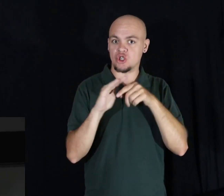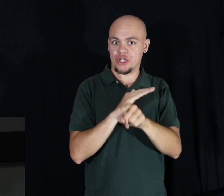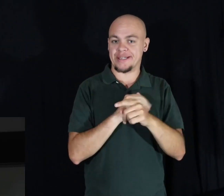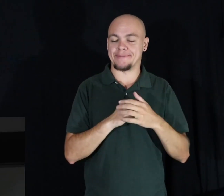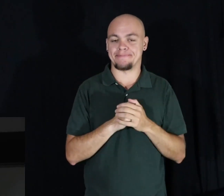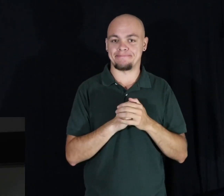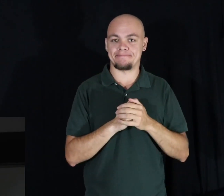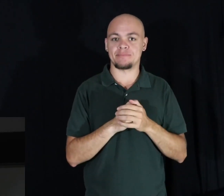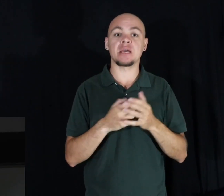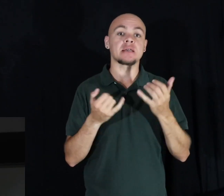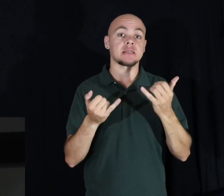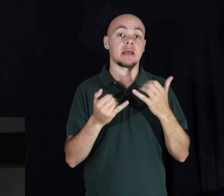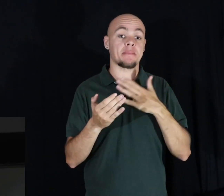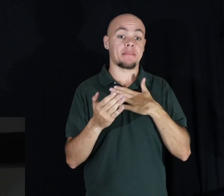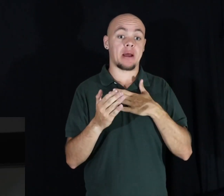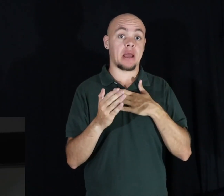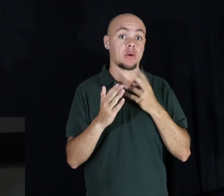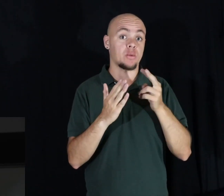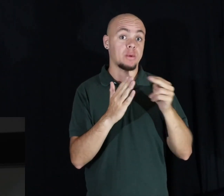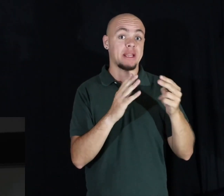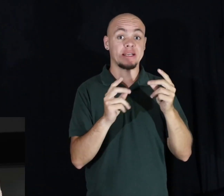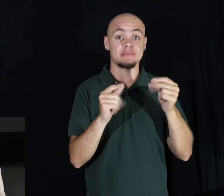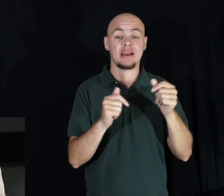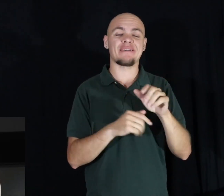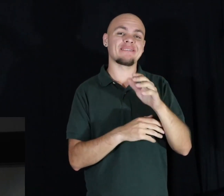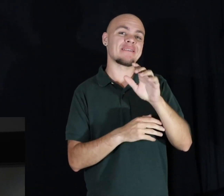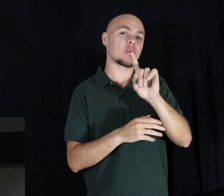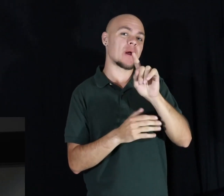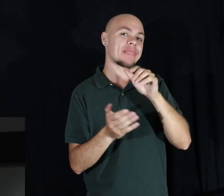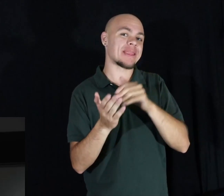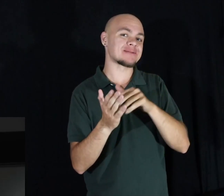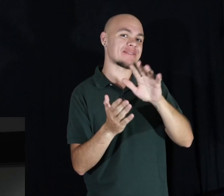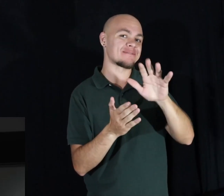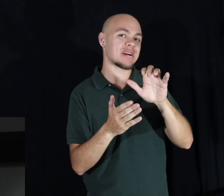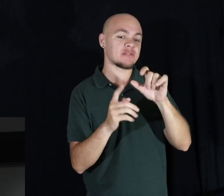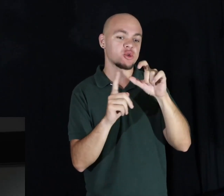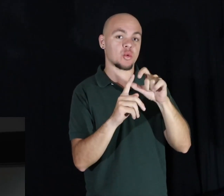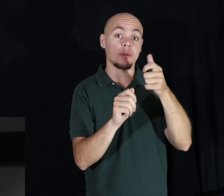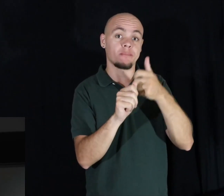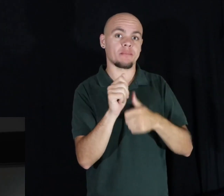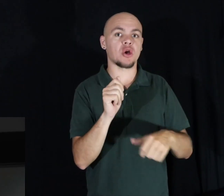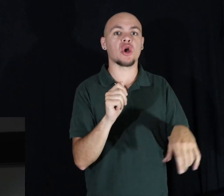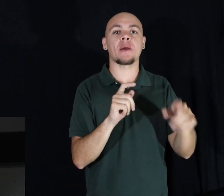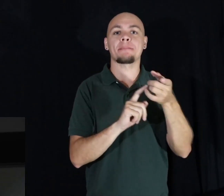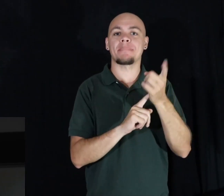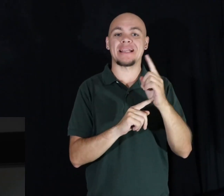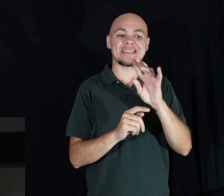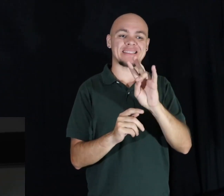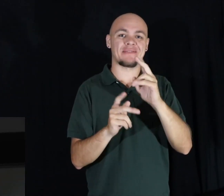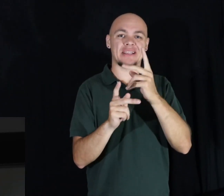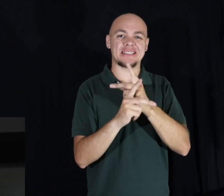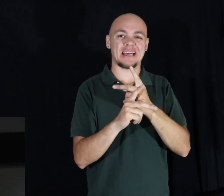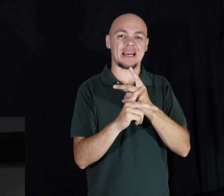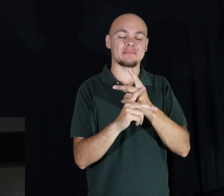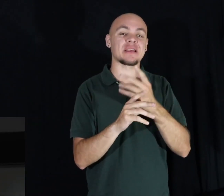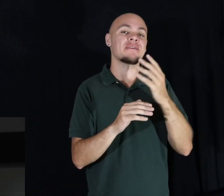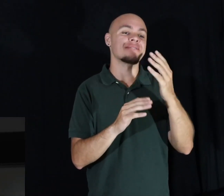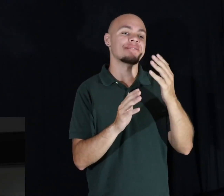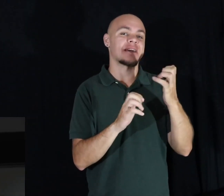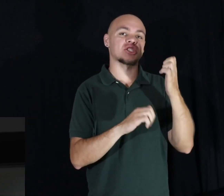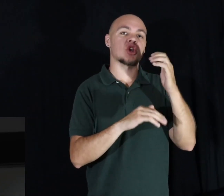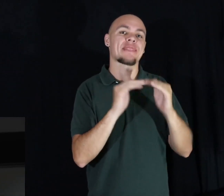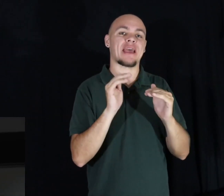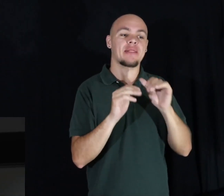now have an accelerated reading speed of 1,500 words per minute, which is seven times faster than the average untrained reader.